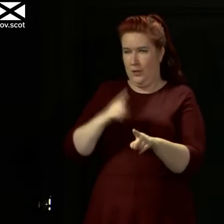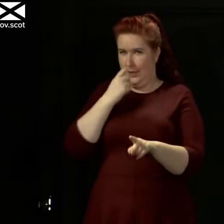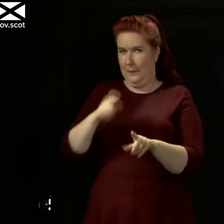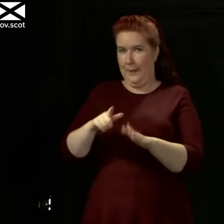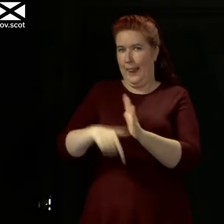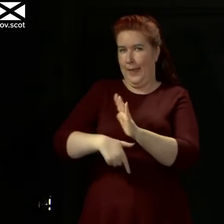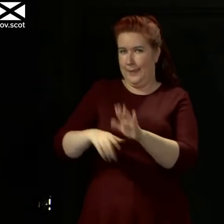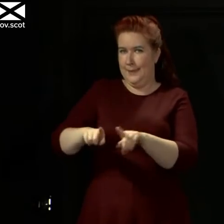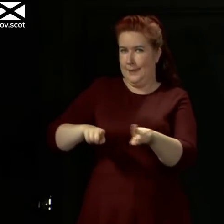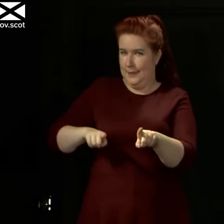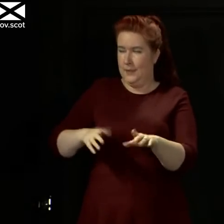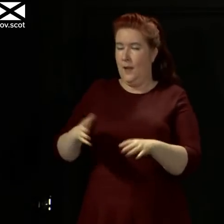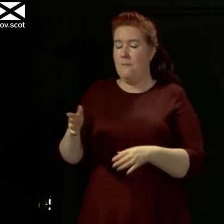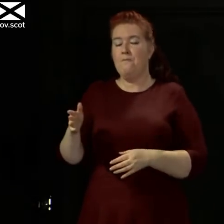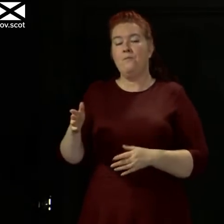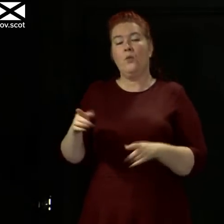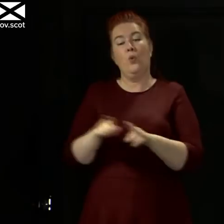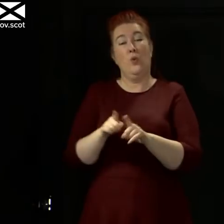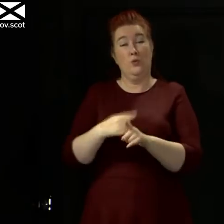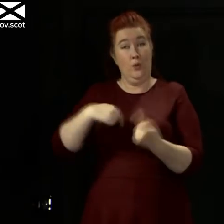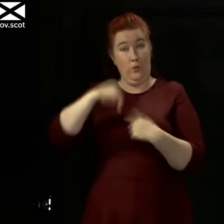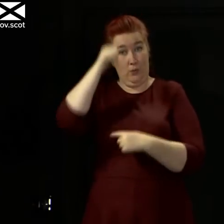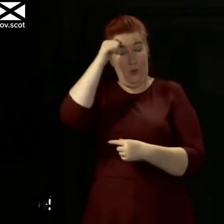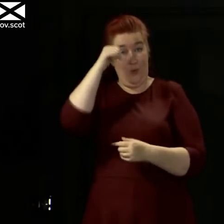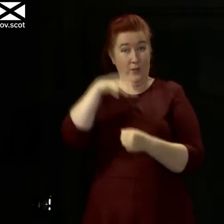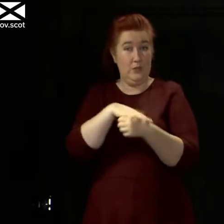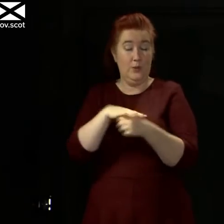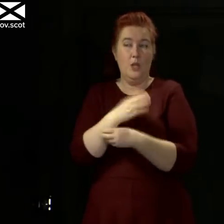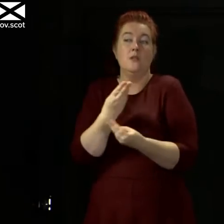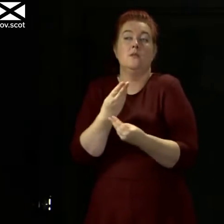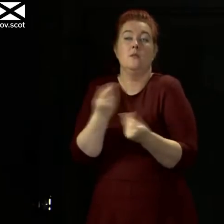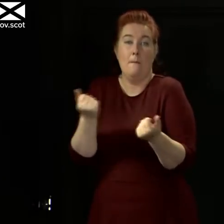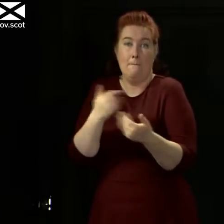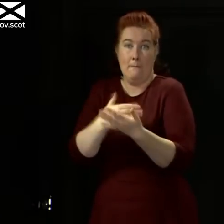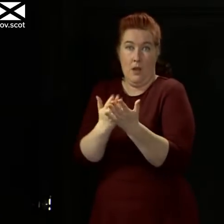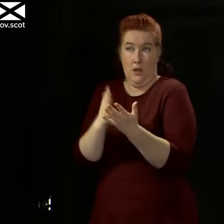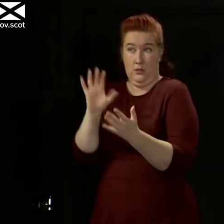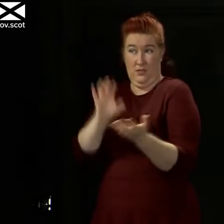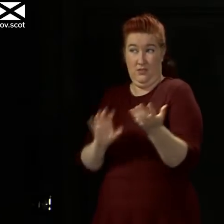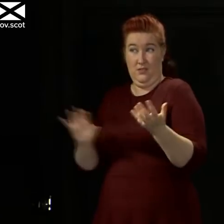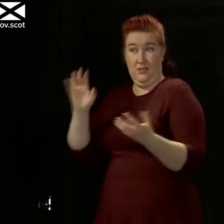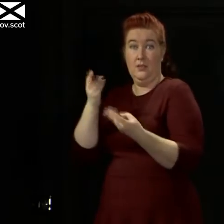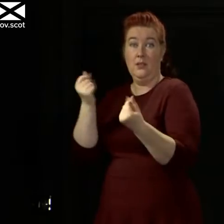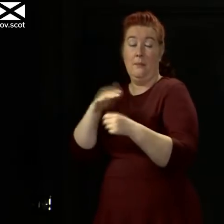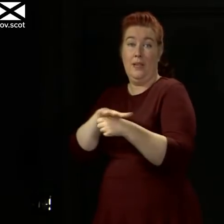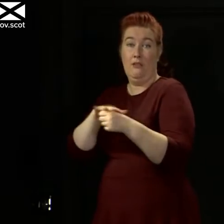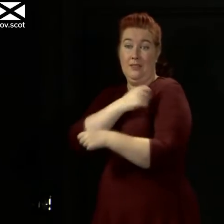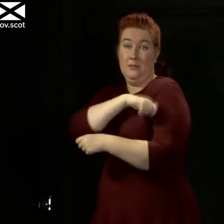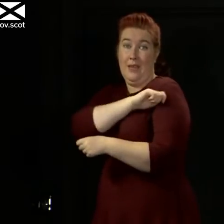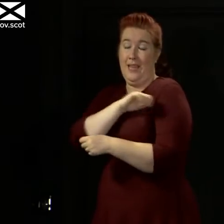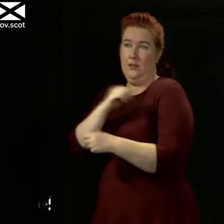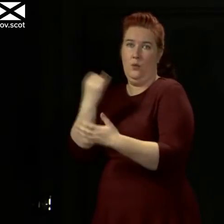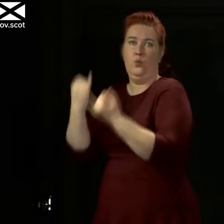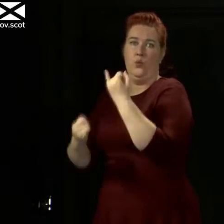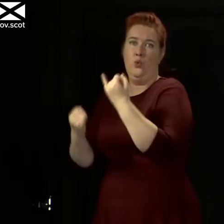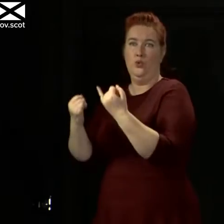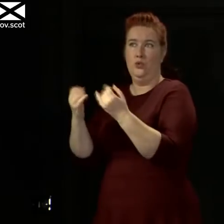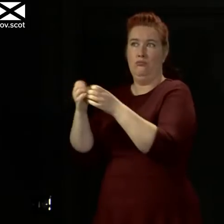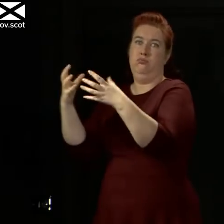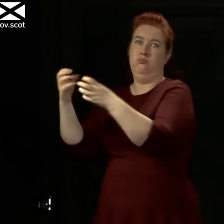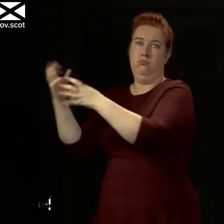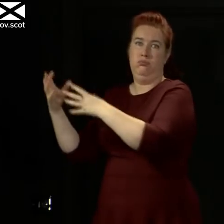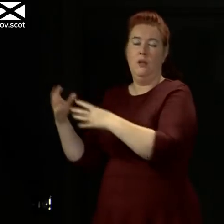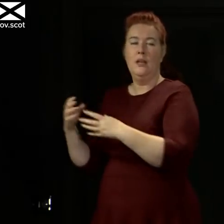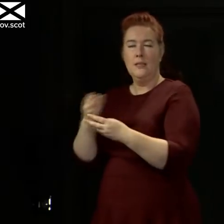we know the situation in at least parts of Spain is quite volatile just now, and we're seeing parts of Spain